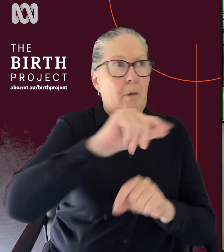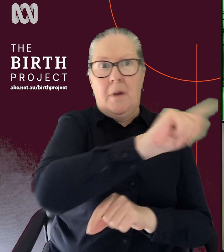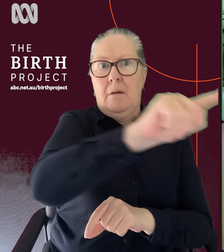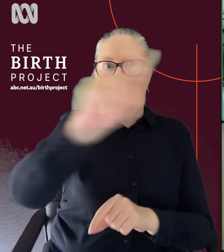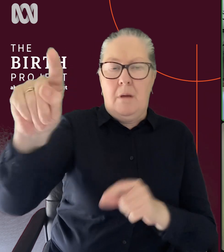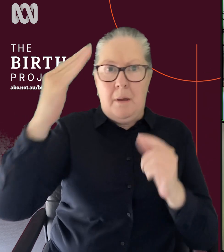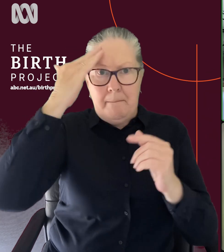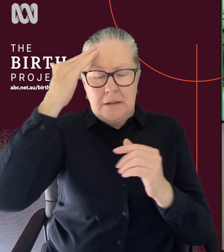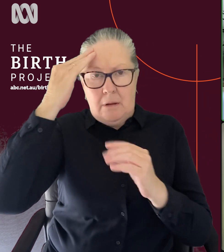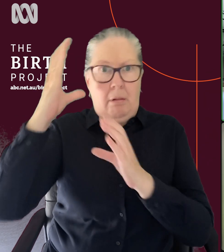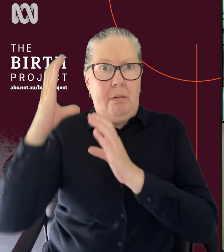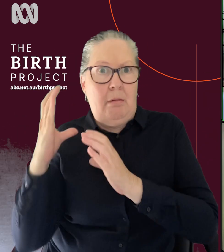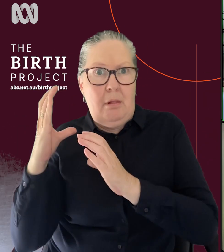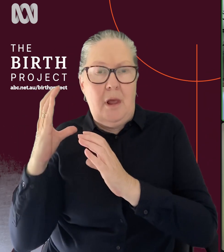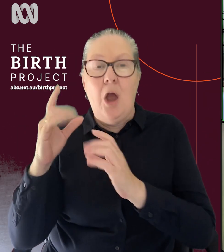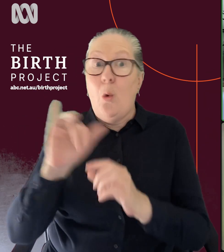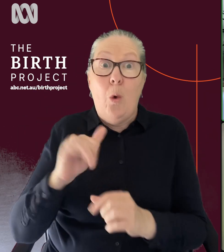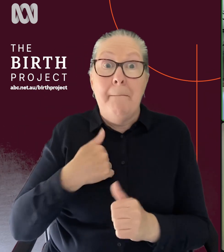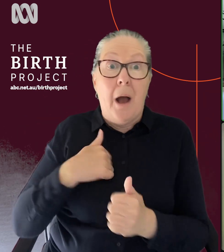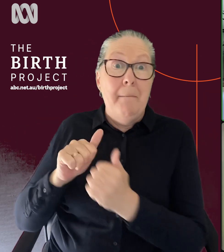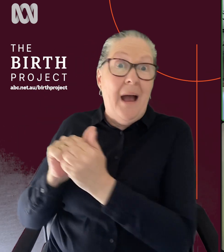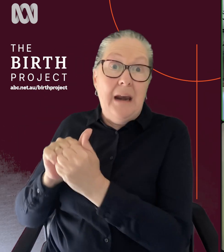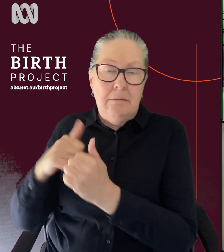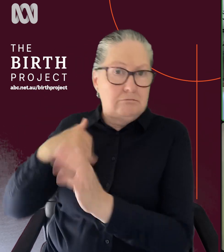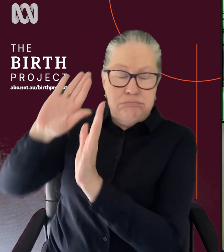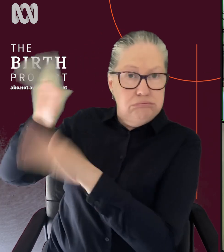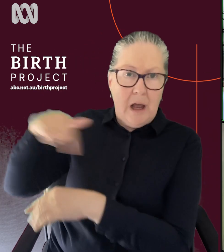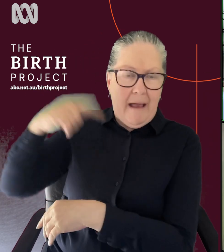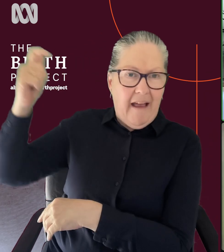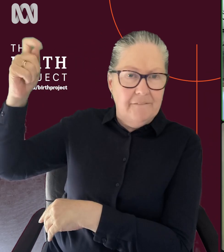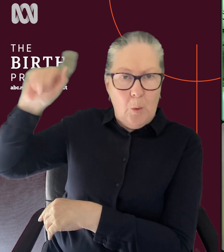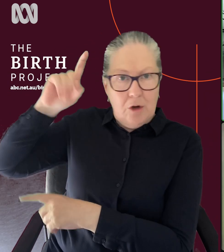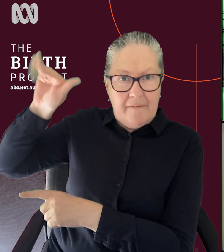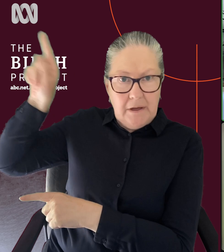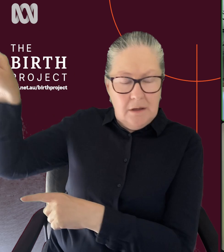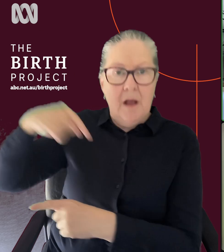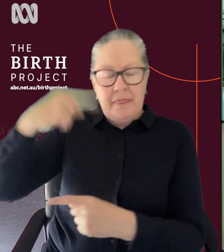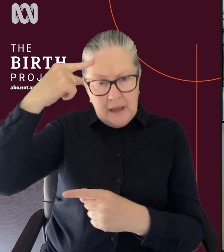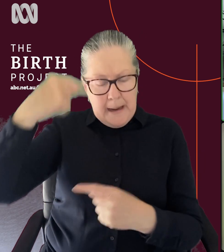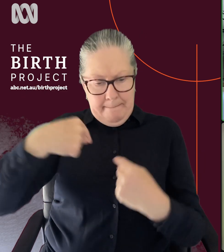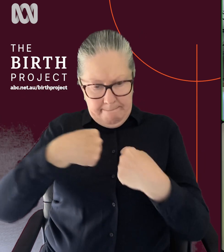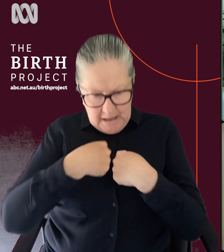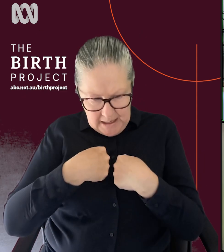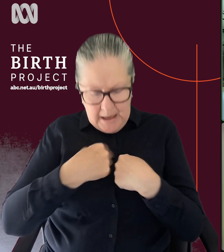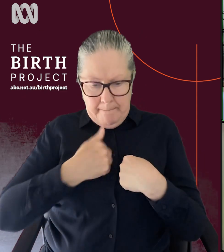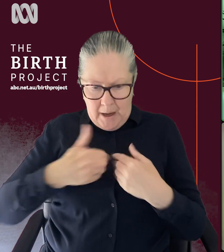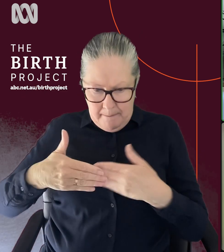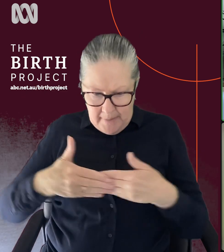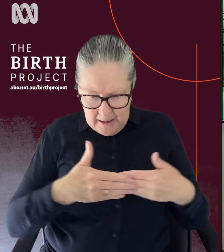and not even my partner's at the time. It was sort of like, oh, we'll deal with you later. It was just about this is what me and my baby need at the time. And so